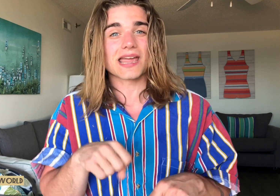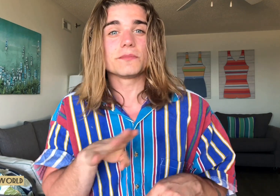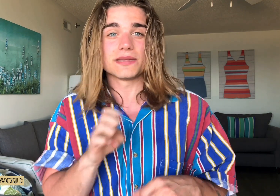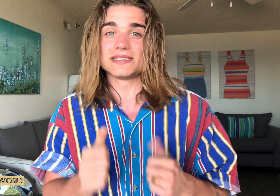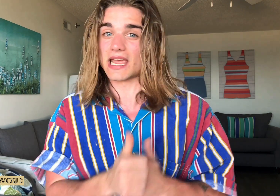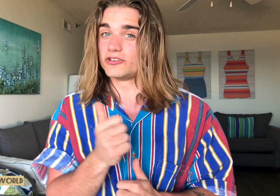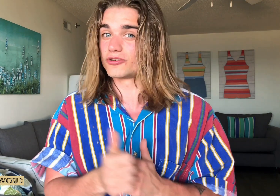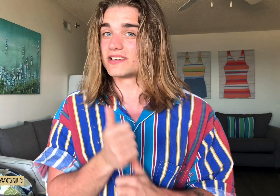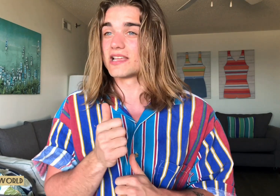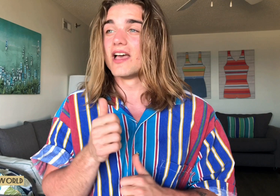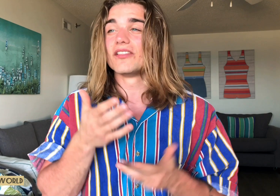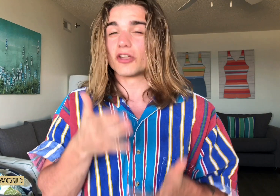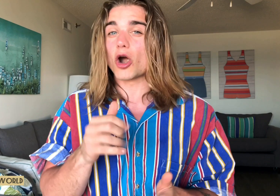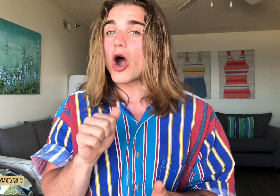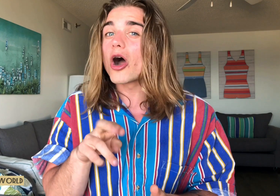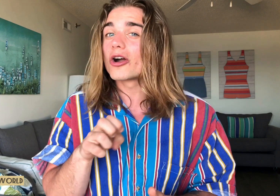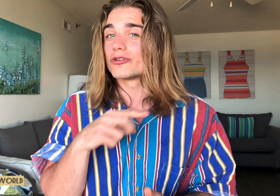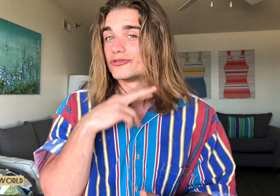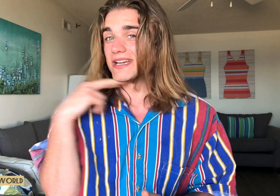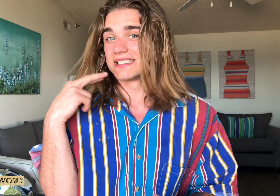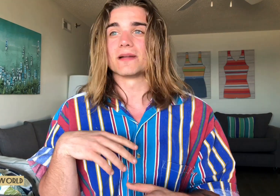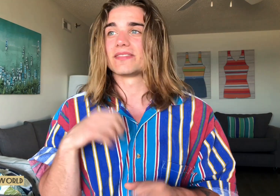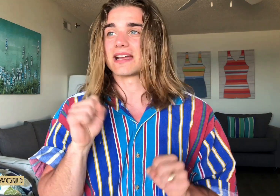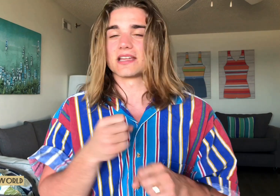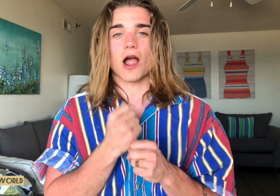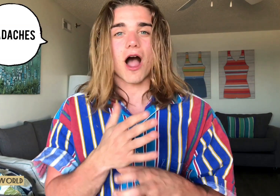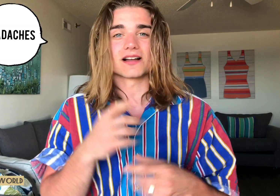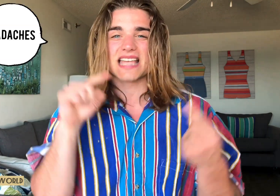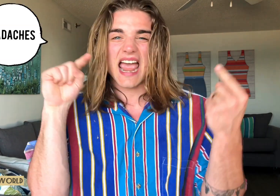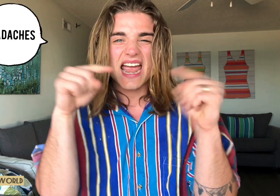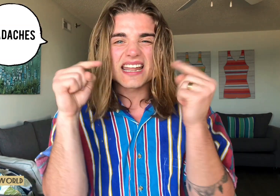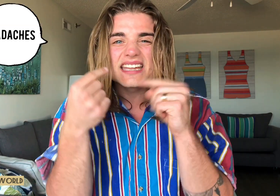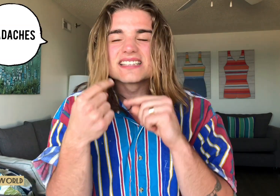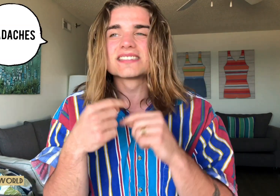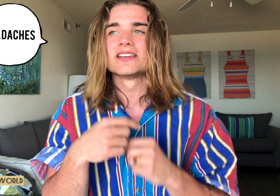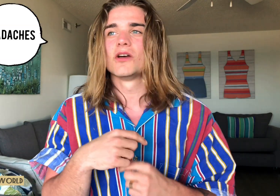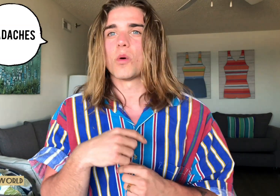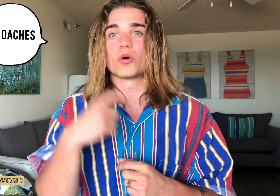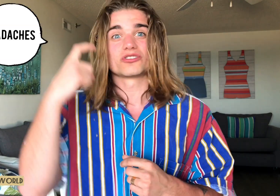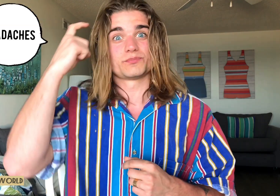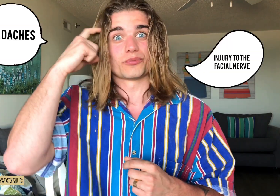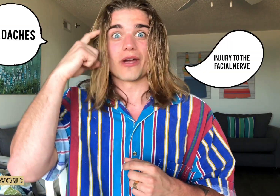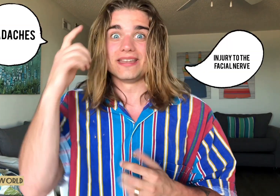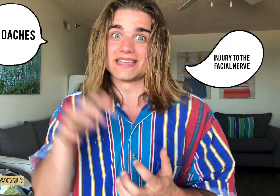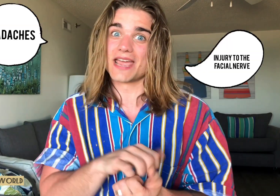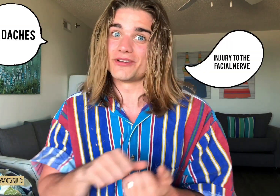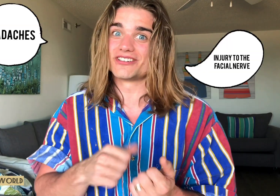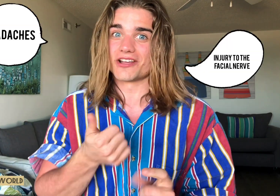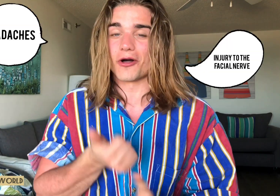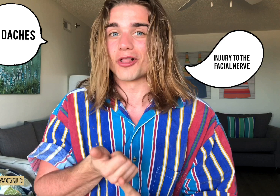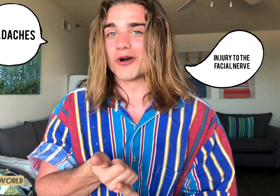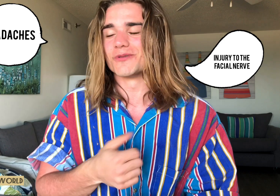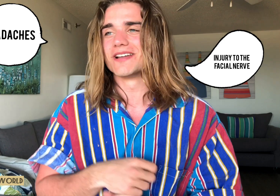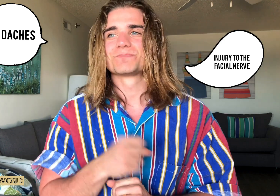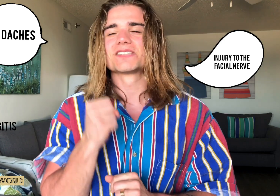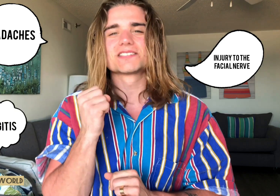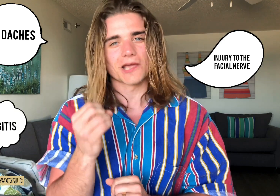be dangerous. There are risks that can cause headaches or just brain damage alone. So